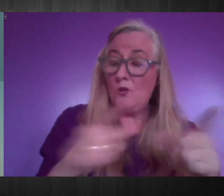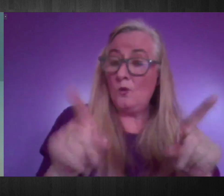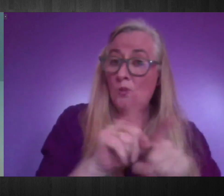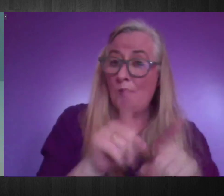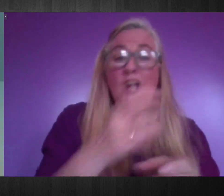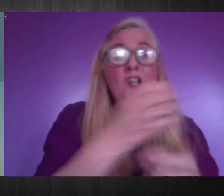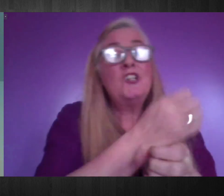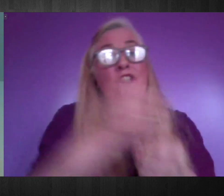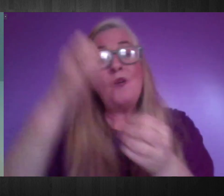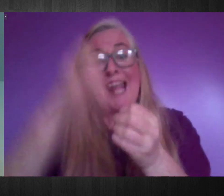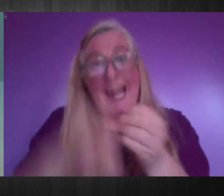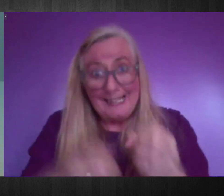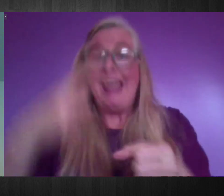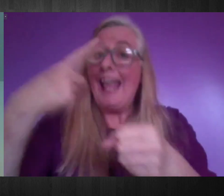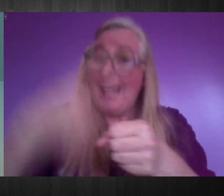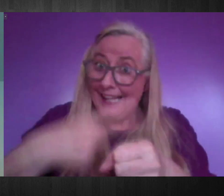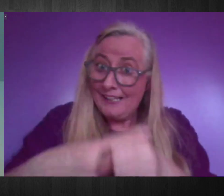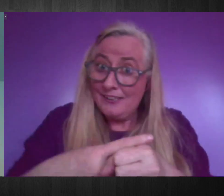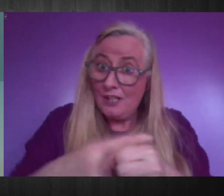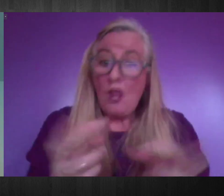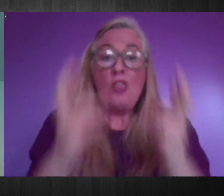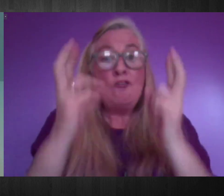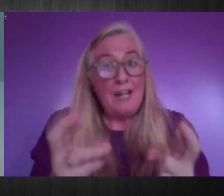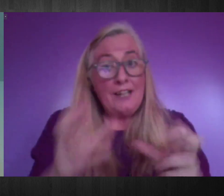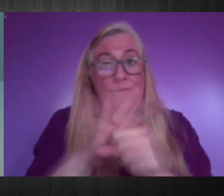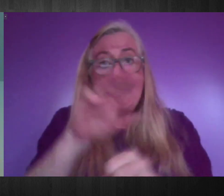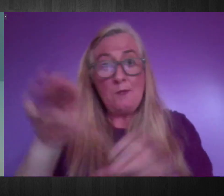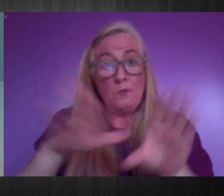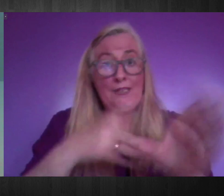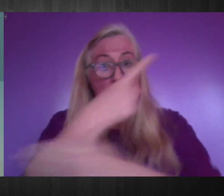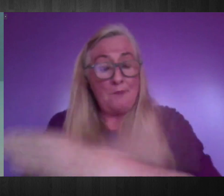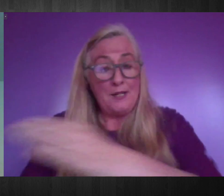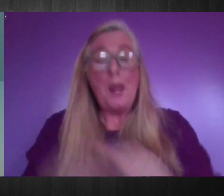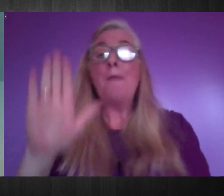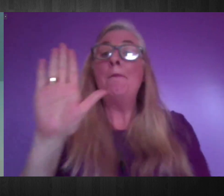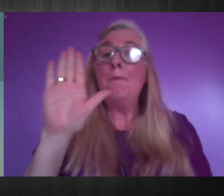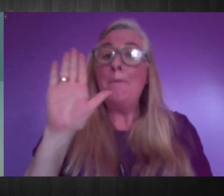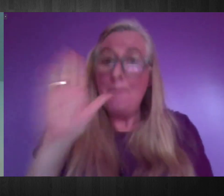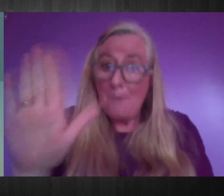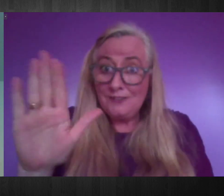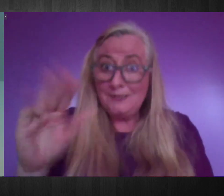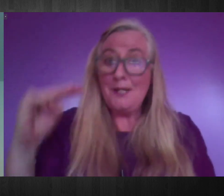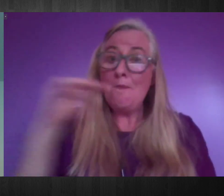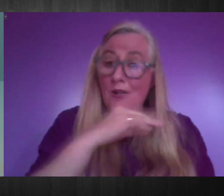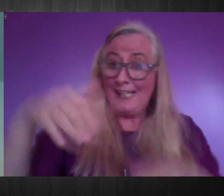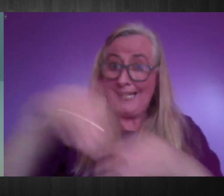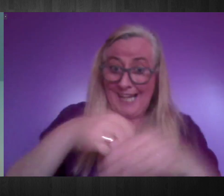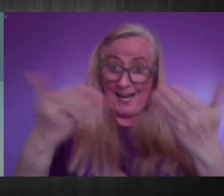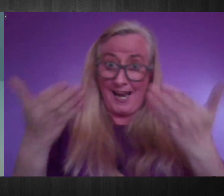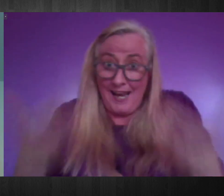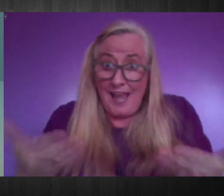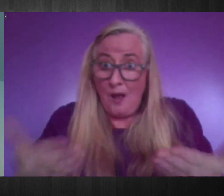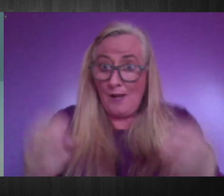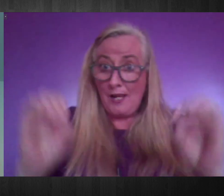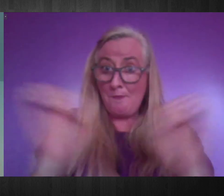emphasising once again that the rights of persons with disabilities must be central to both the immediate public health response and the